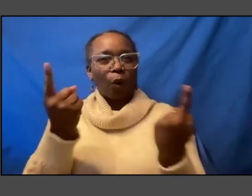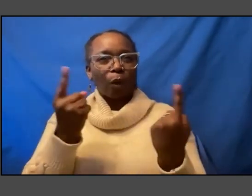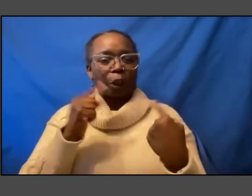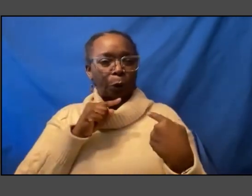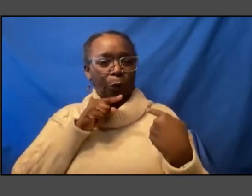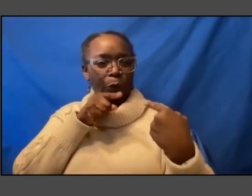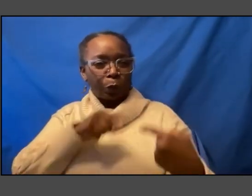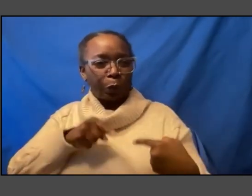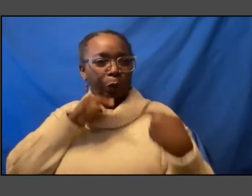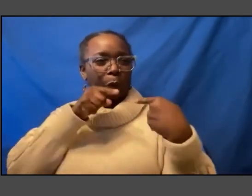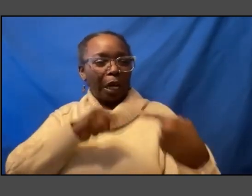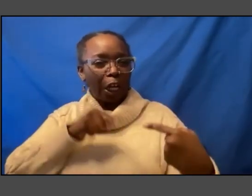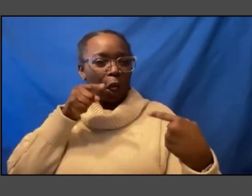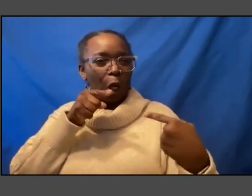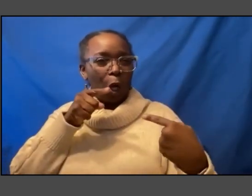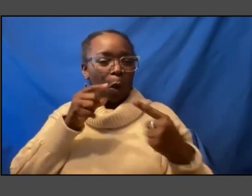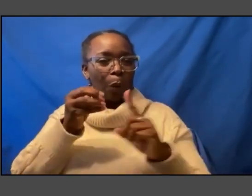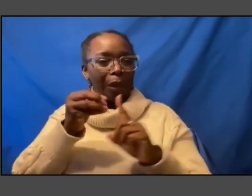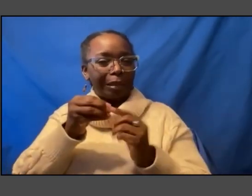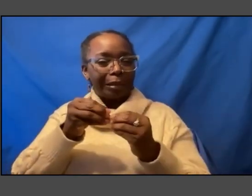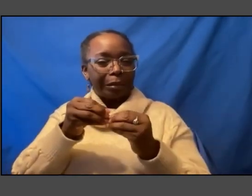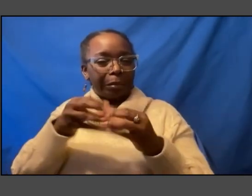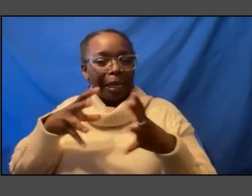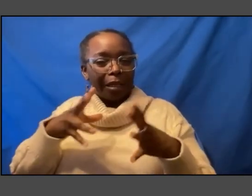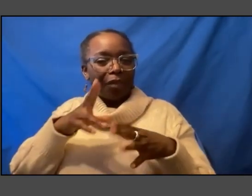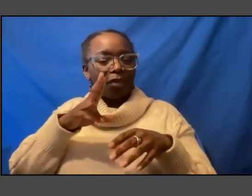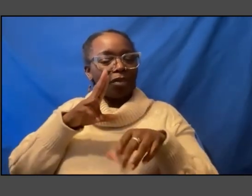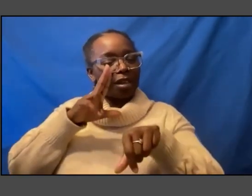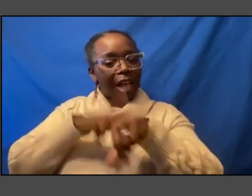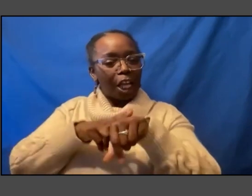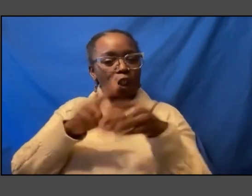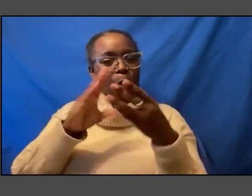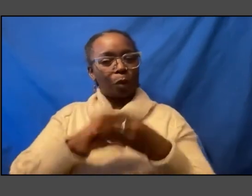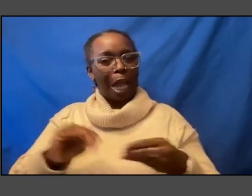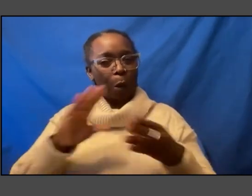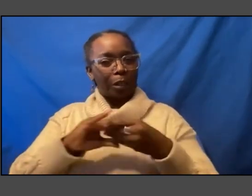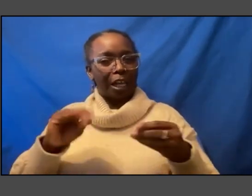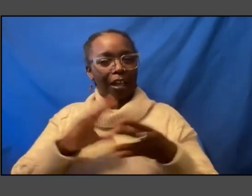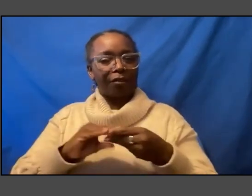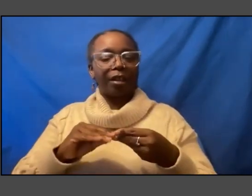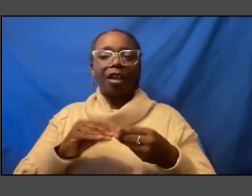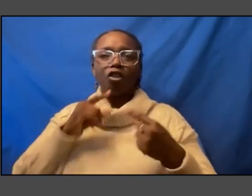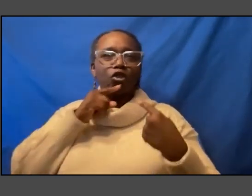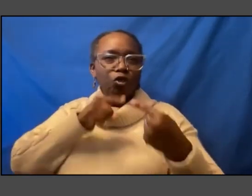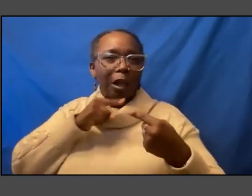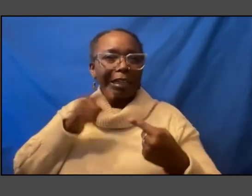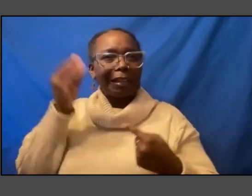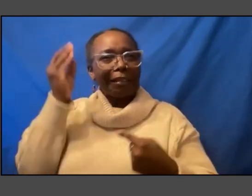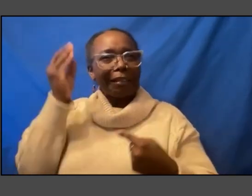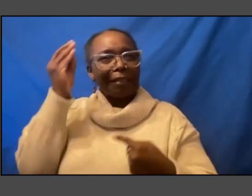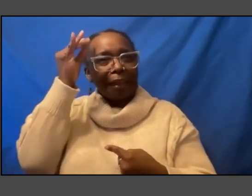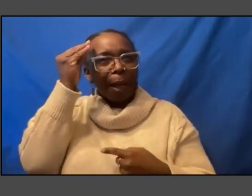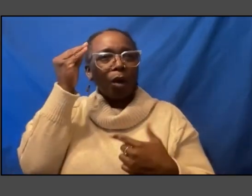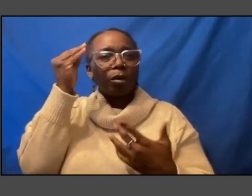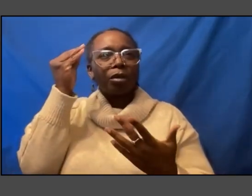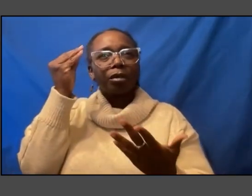national narrative right everybody is struggling to think about um what does the african presence mean